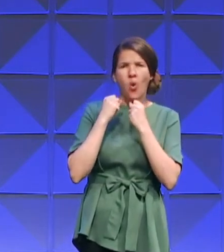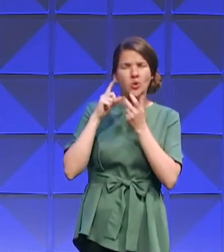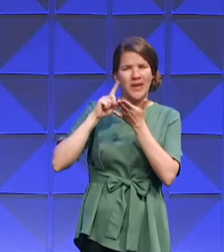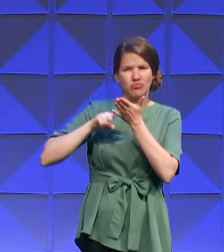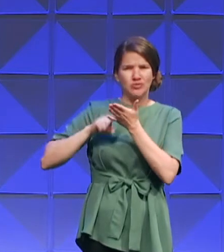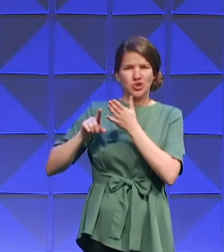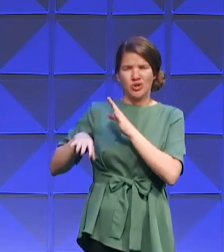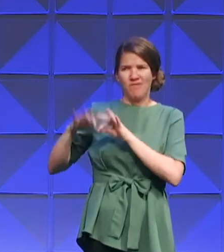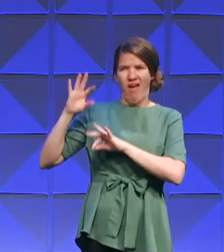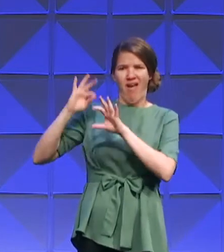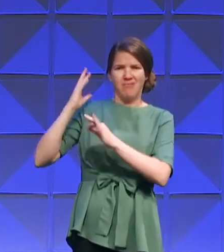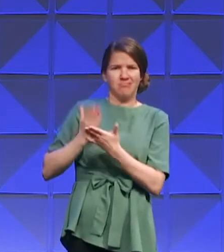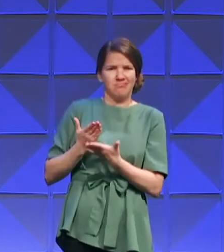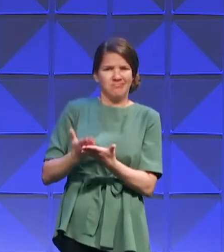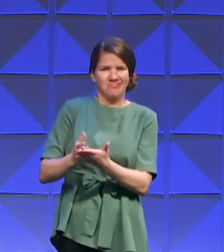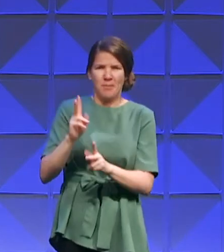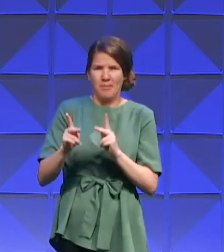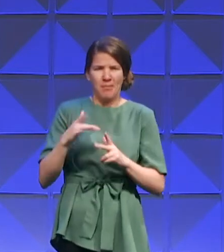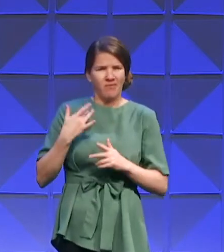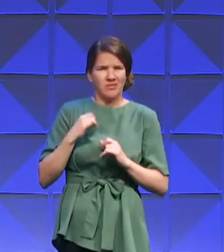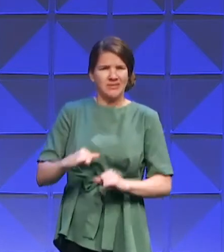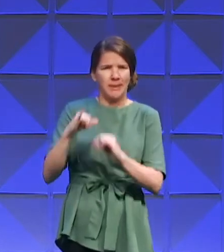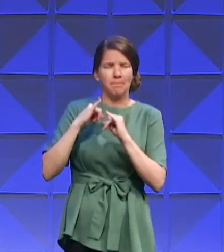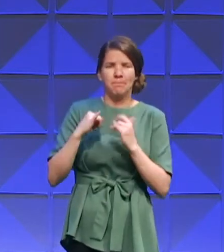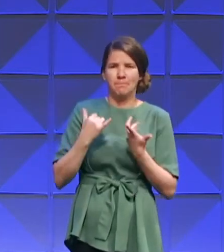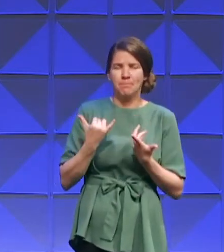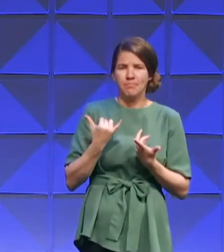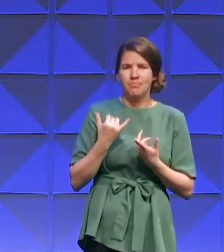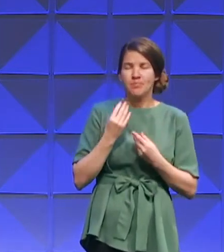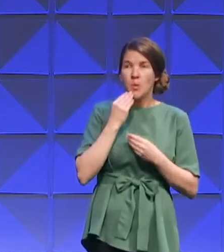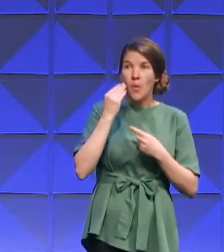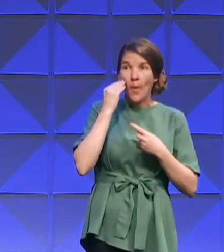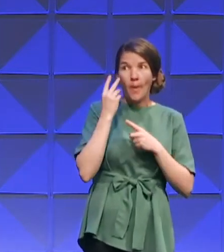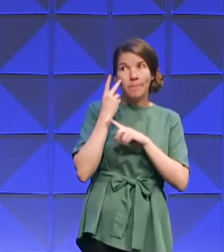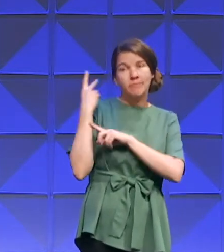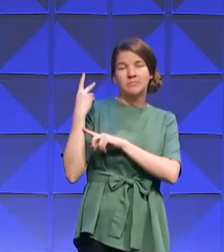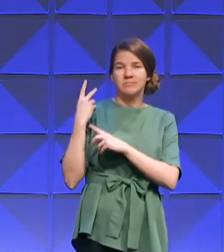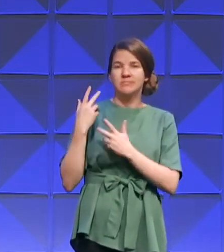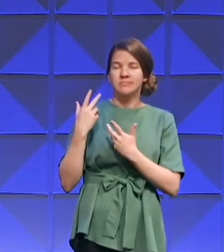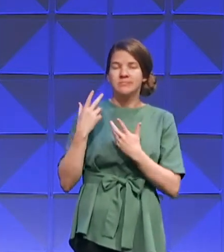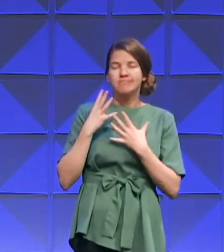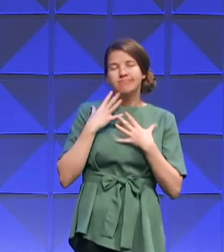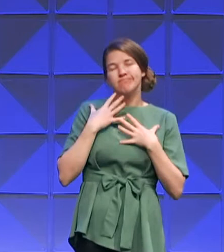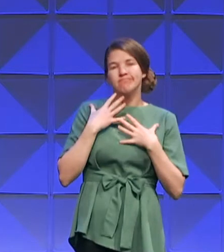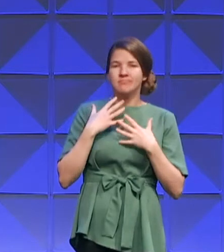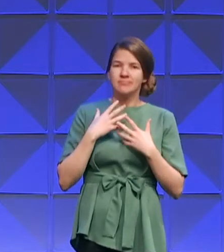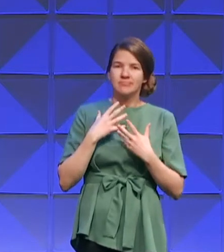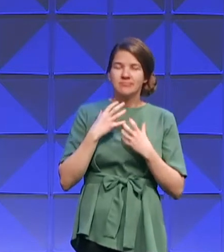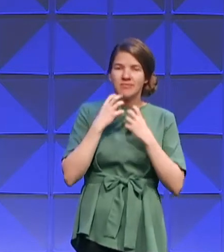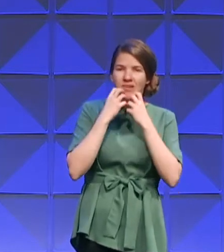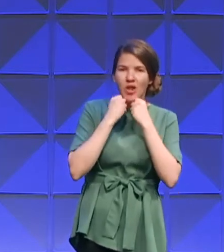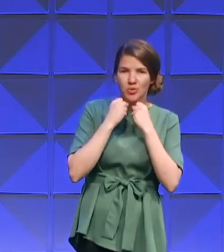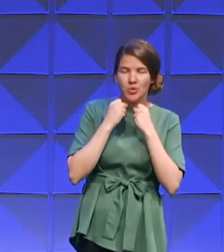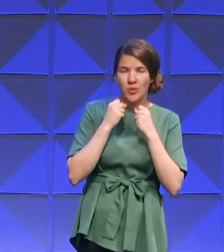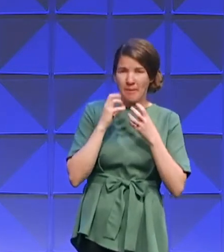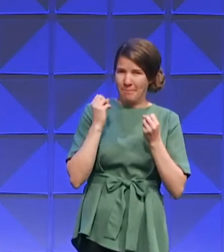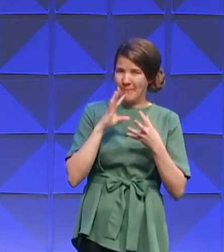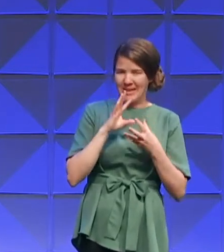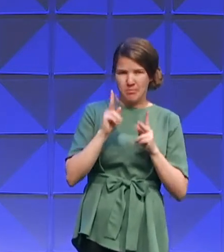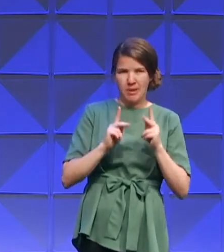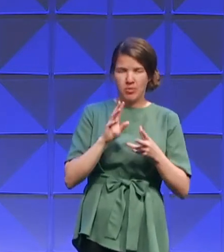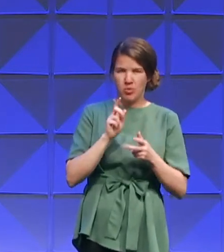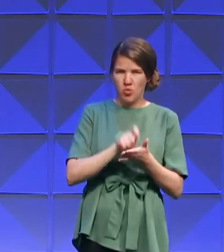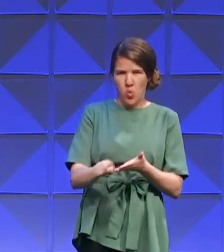reflected on the value of home. There have been stories written through the centuries about how